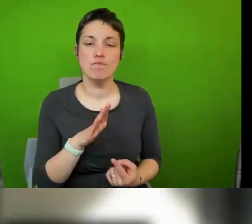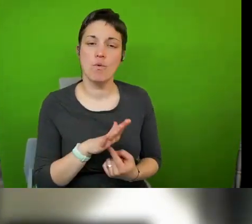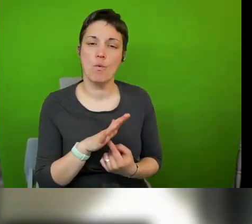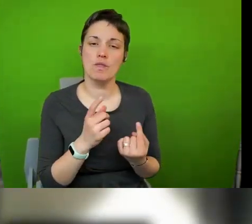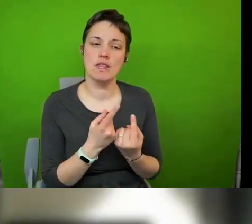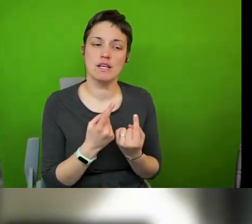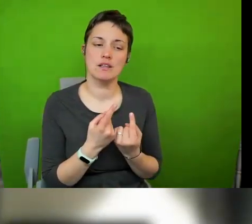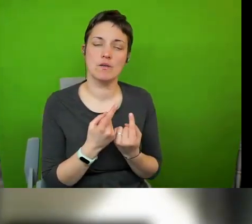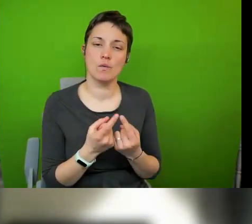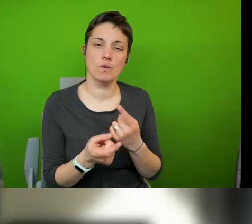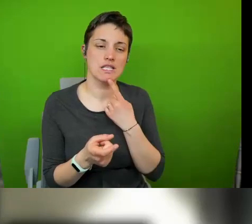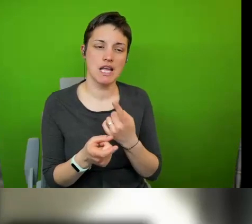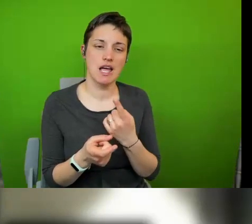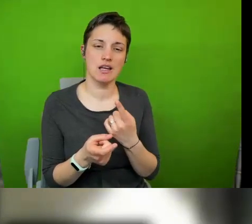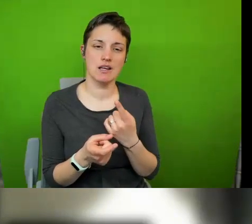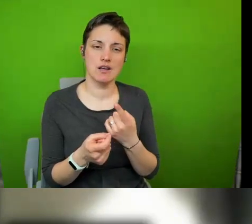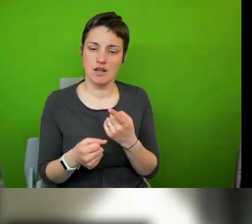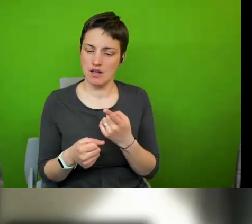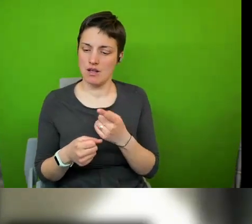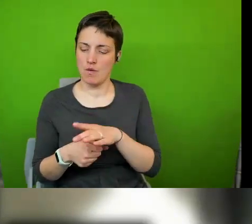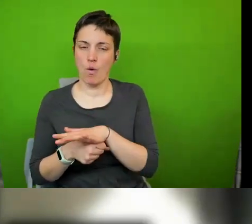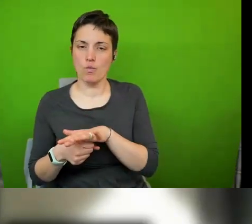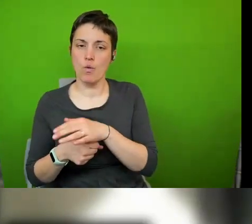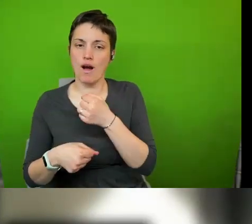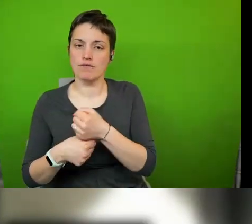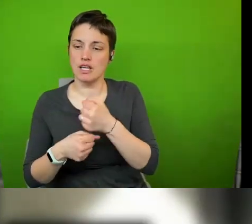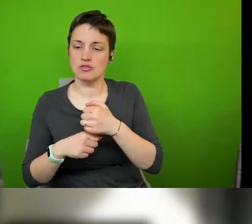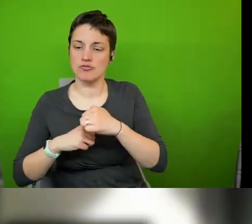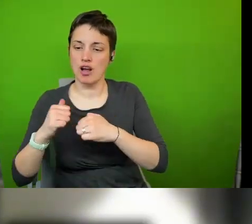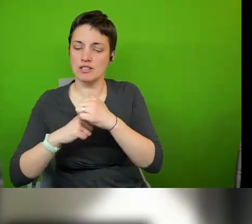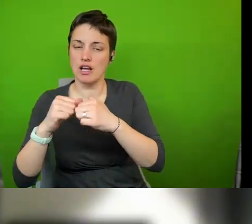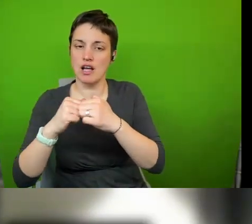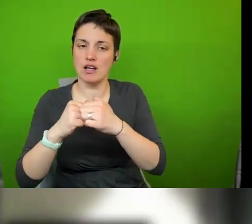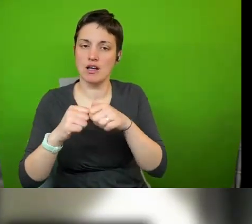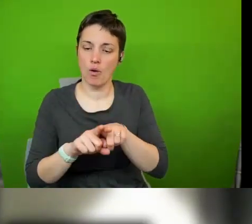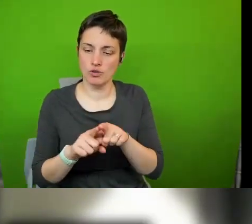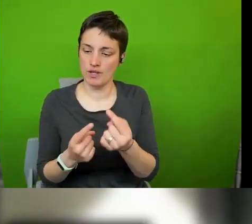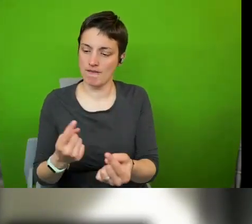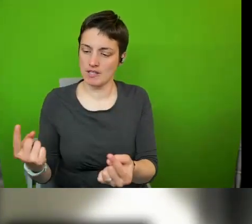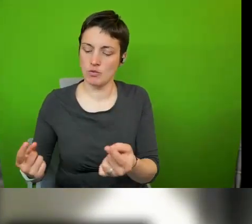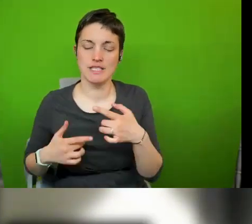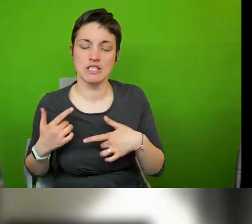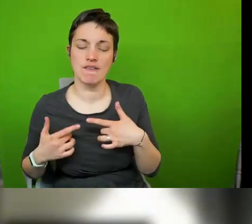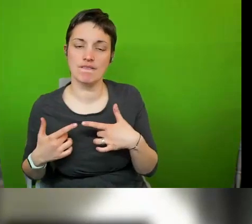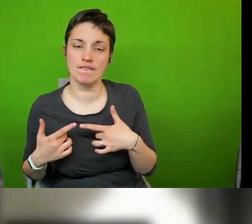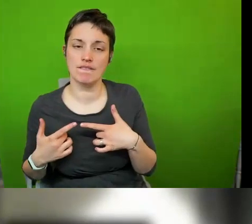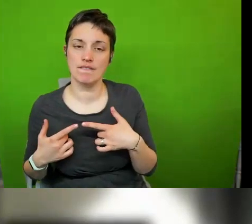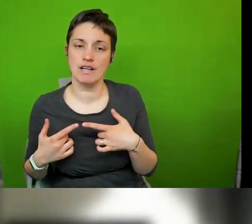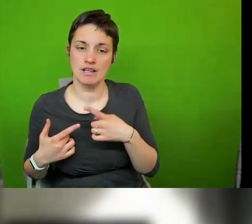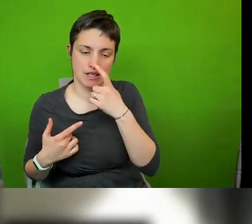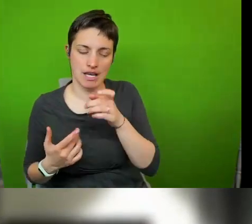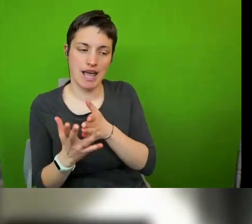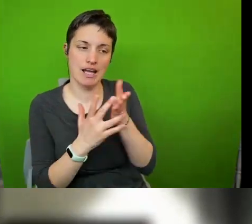local that is both the local governance structures but also local individual initiatives can access